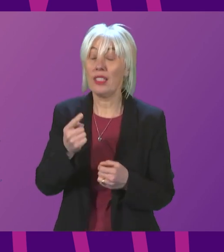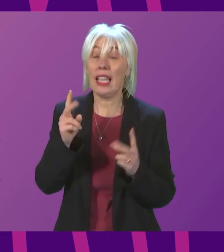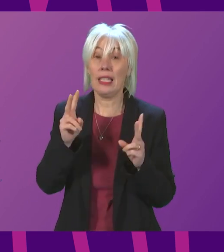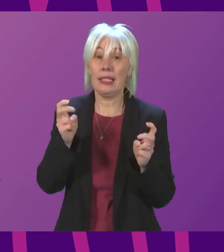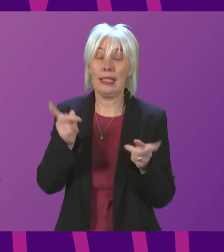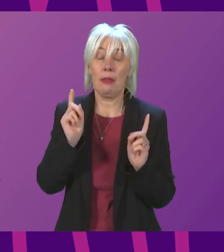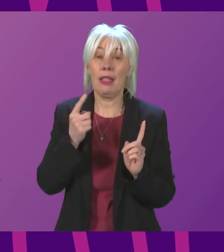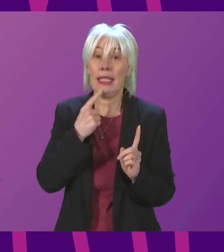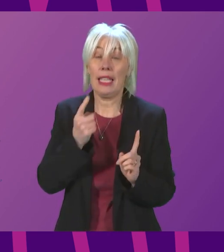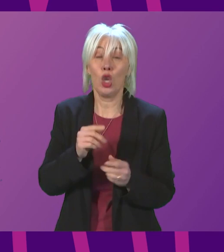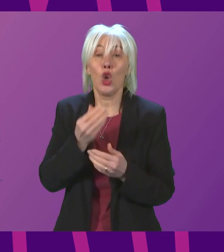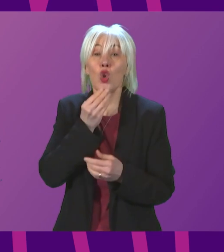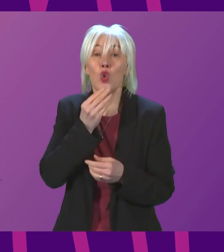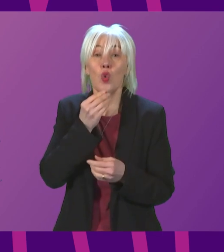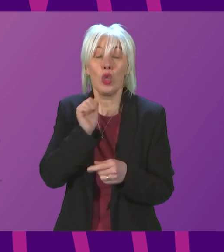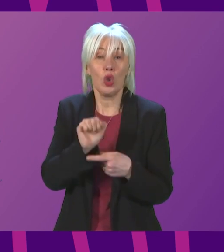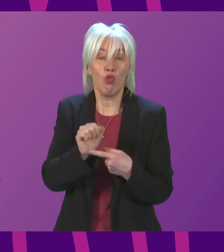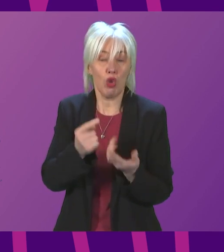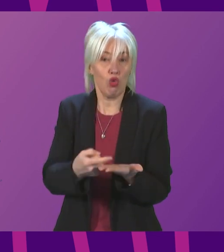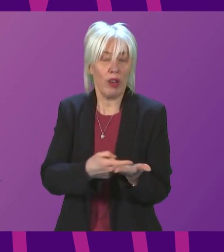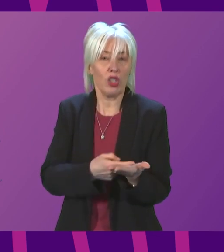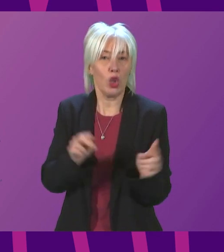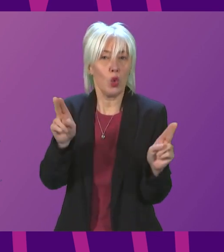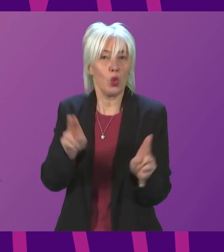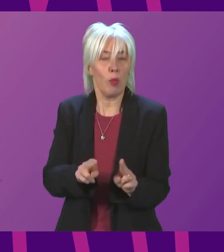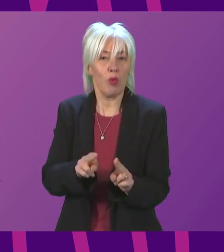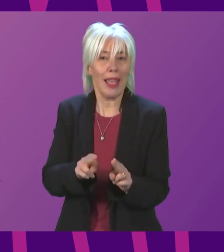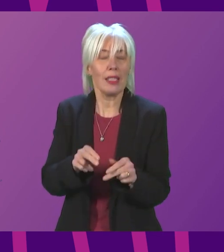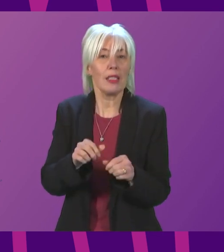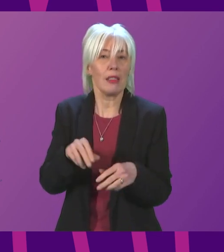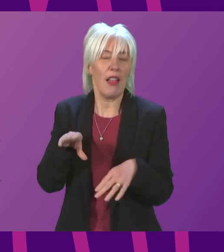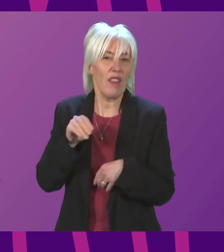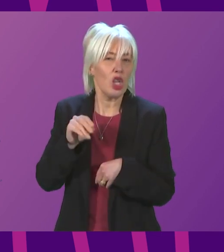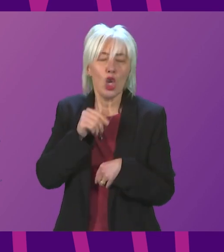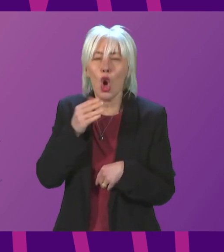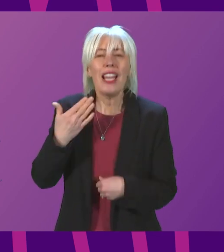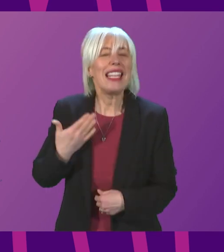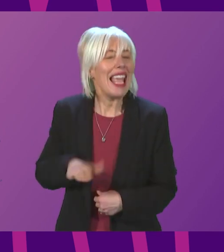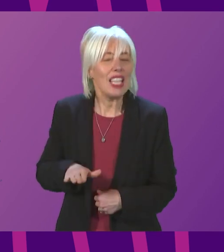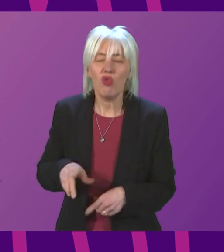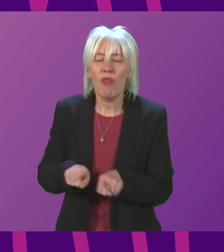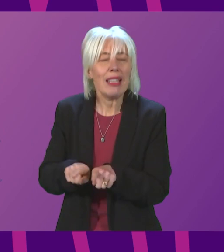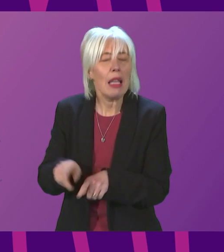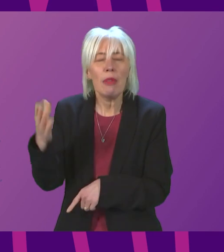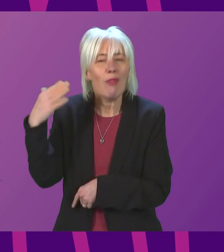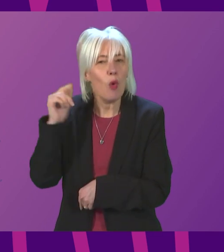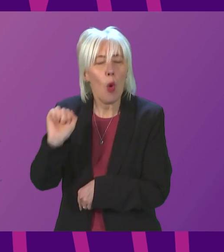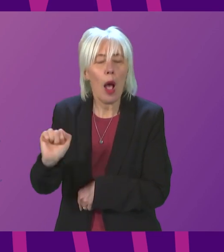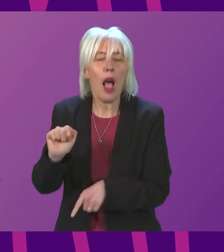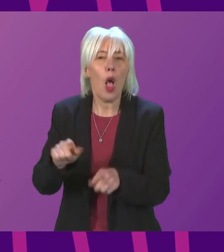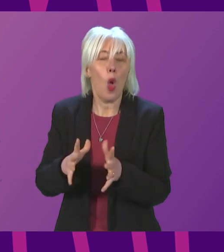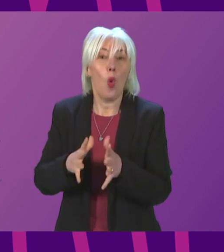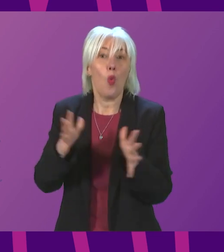using restrictions to suppress infection is no longer as necessary as it once was, and given the wider harms caused by